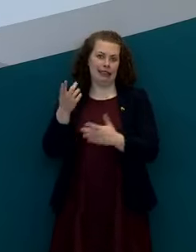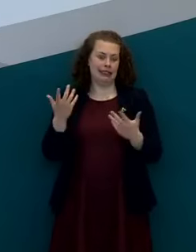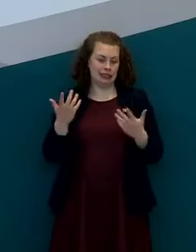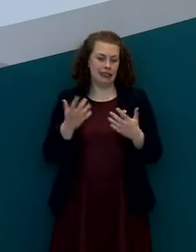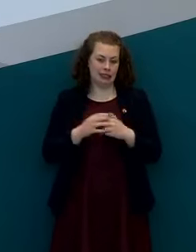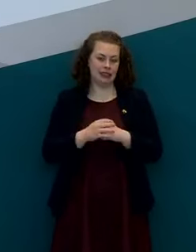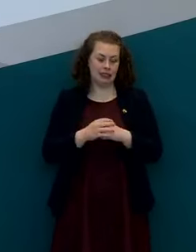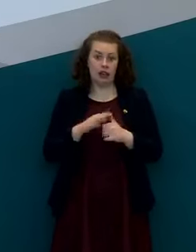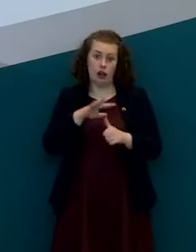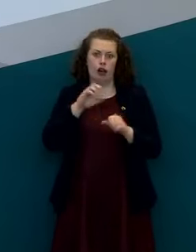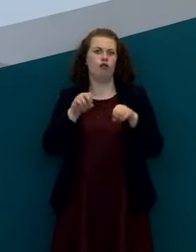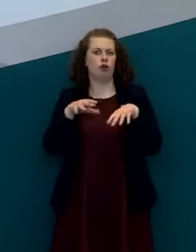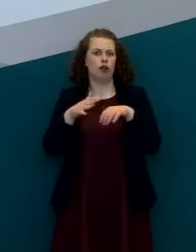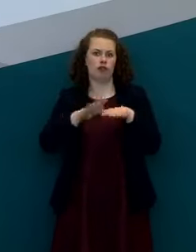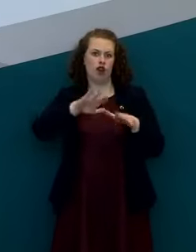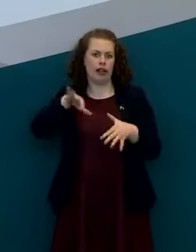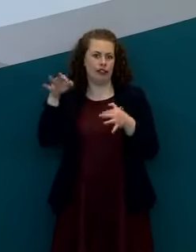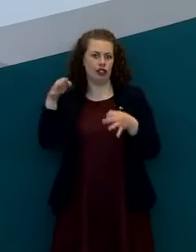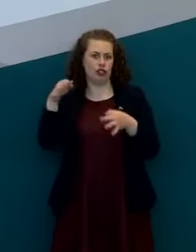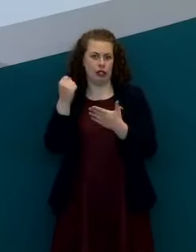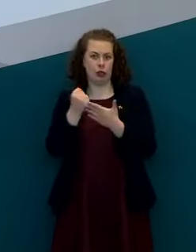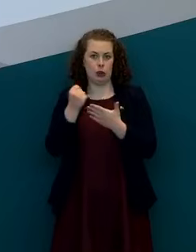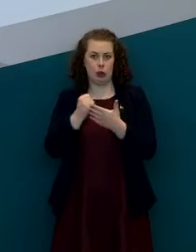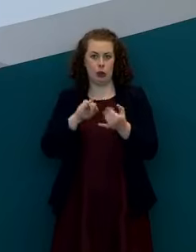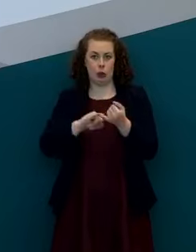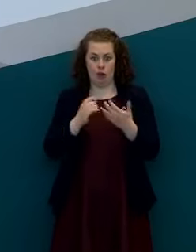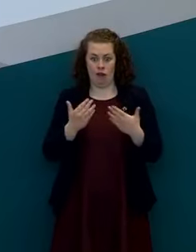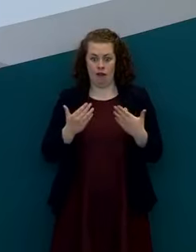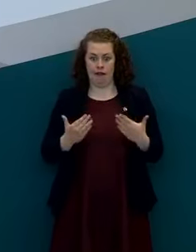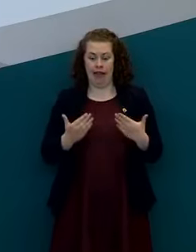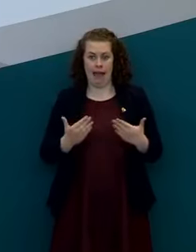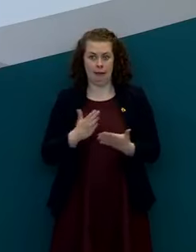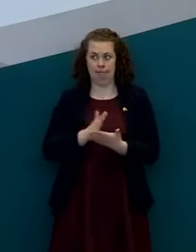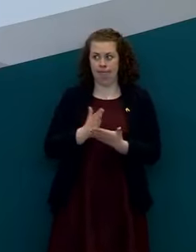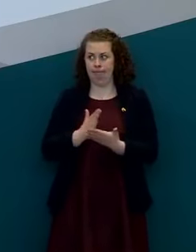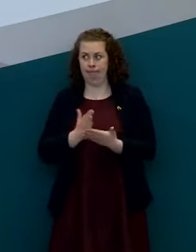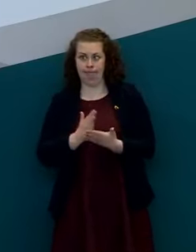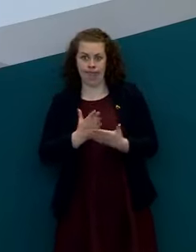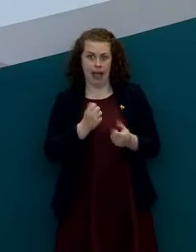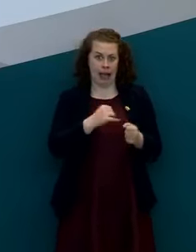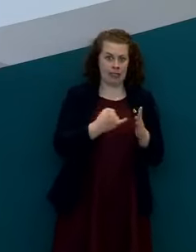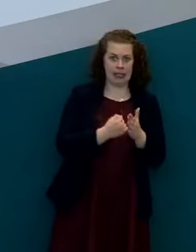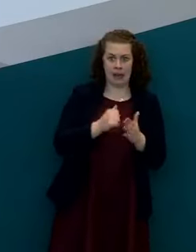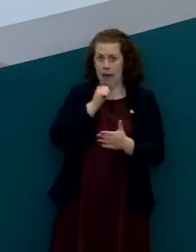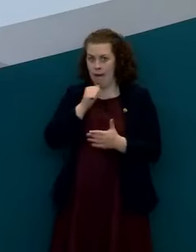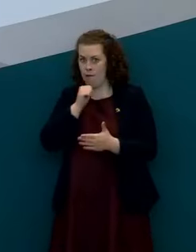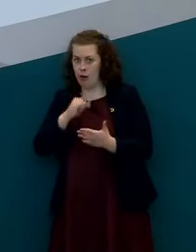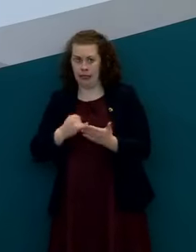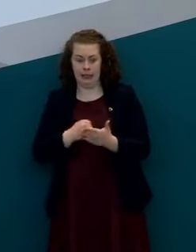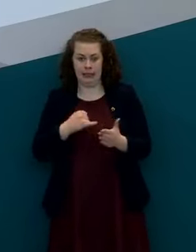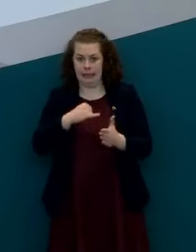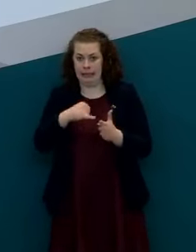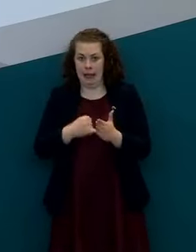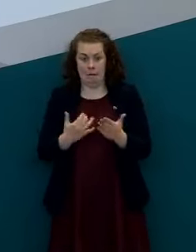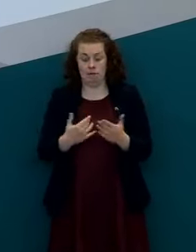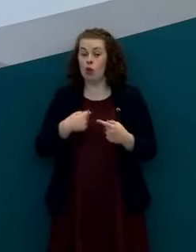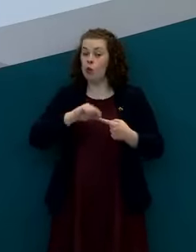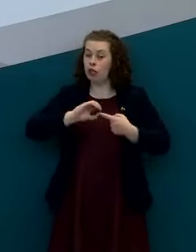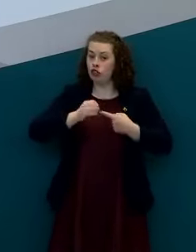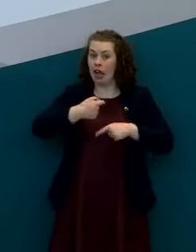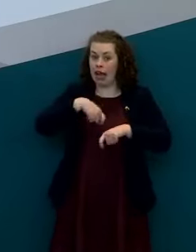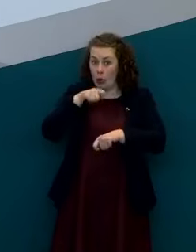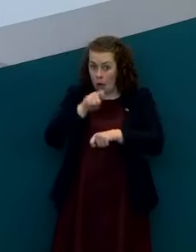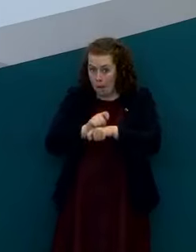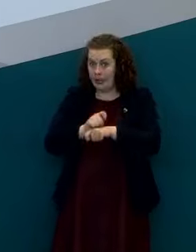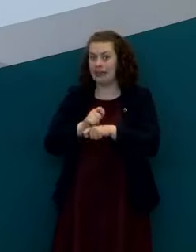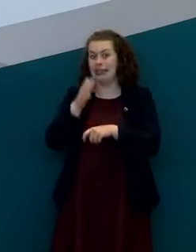for leaving search students who are in a situation of uncertainty and so on and we've tried to bring as much certainty to that as quickly as